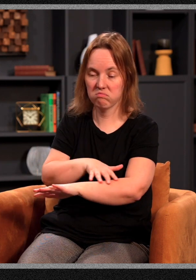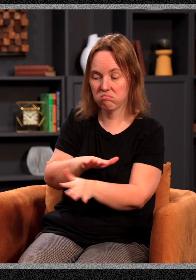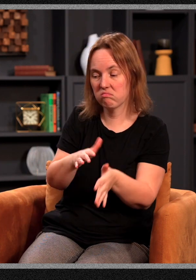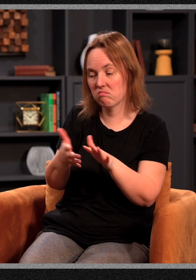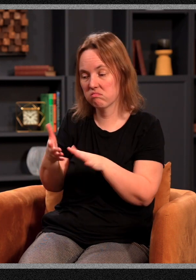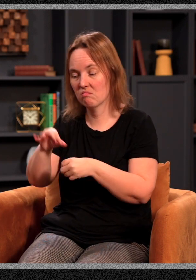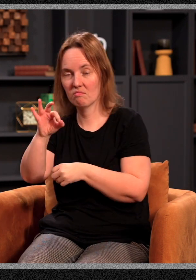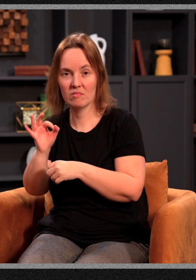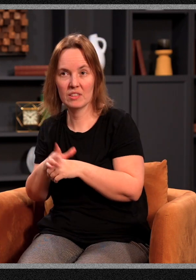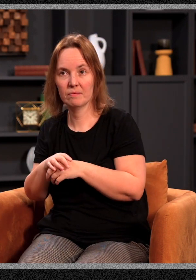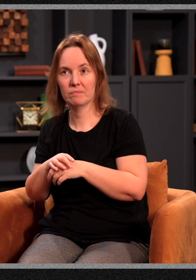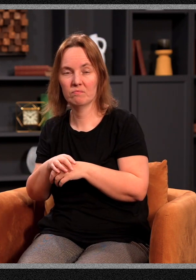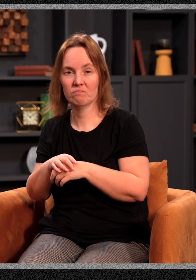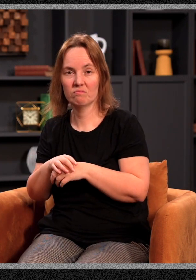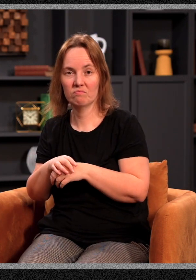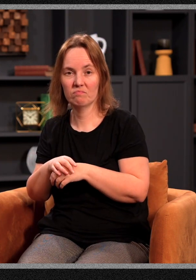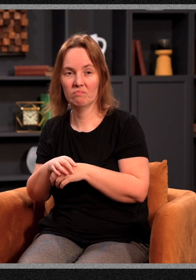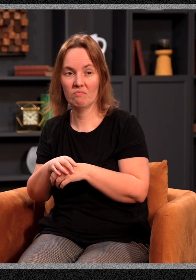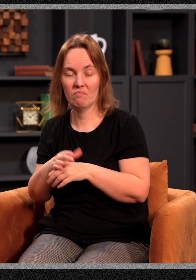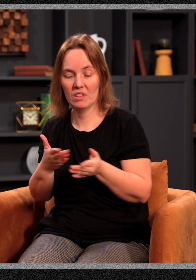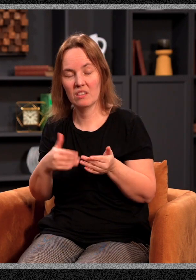Do you think that's maybe extreme? Do think there's any truth in that?